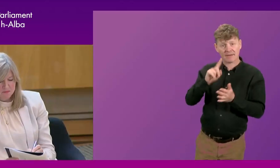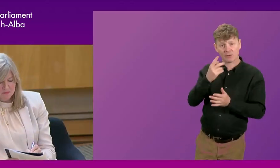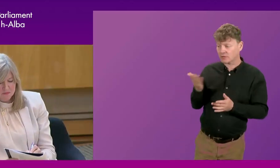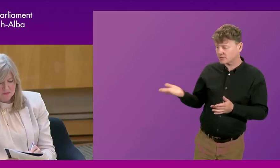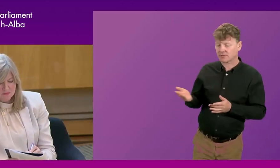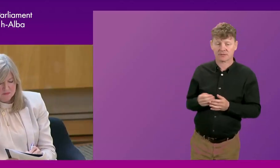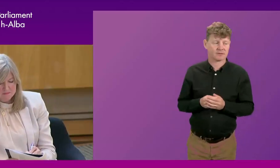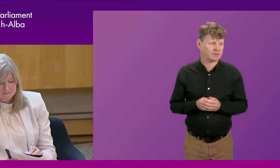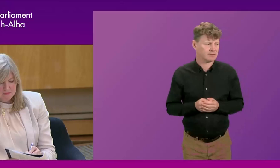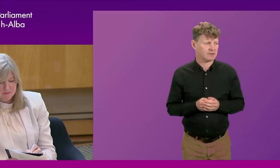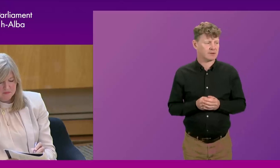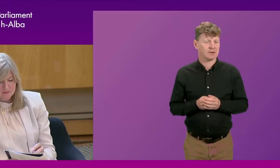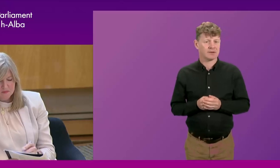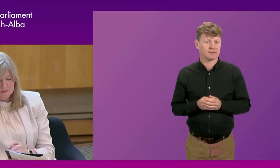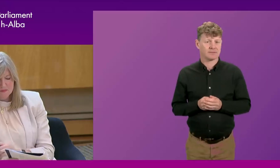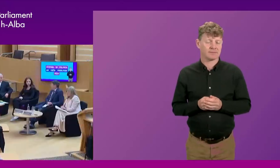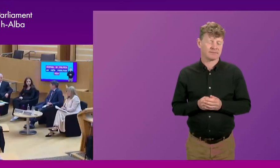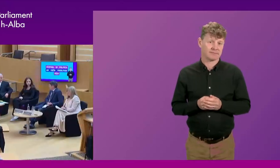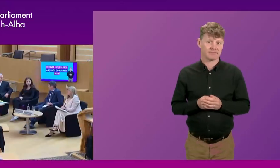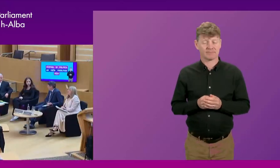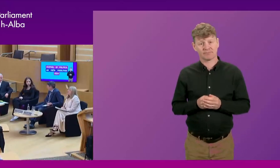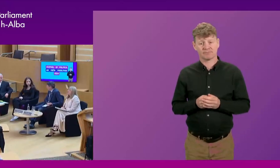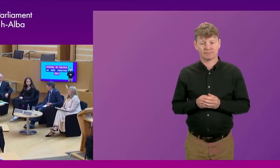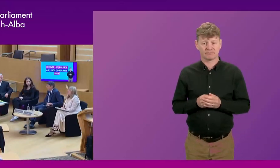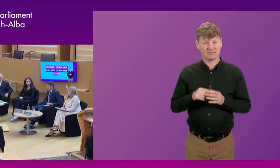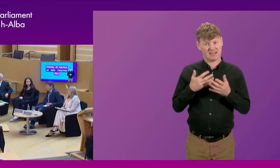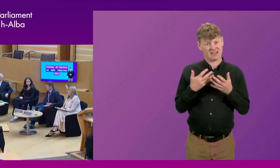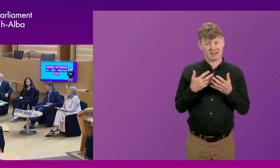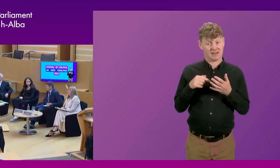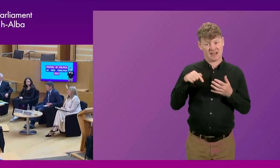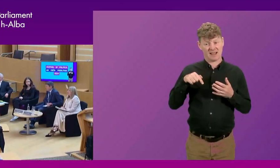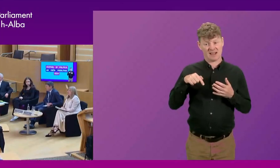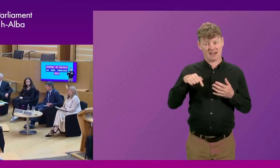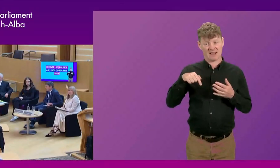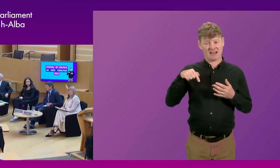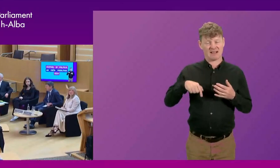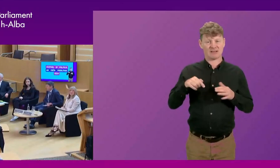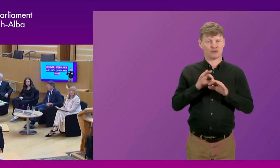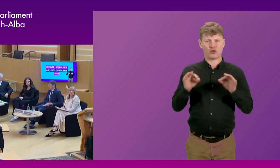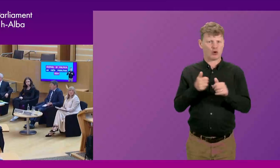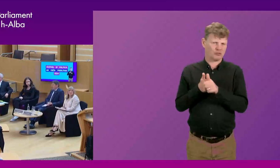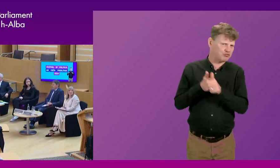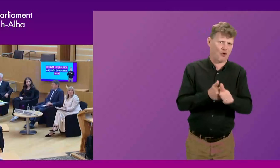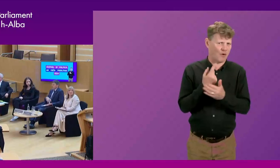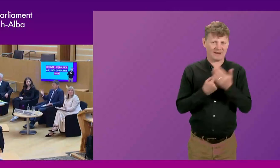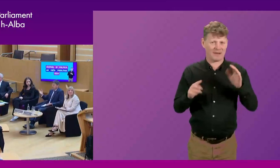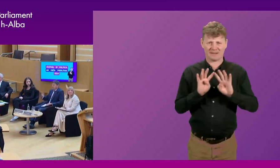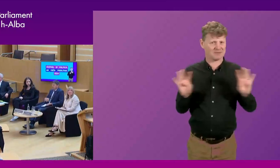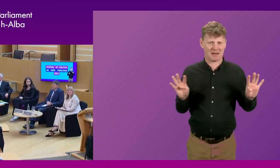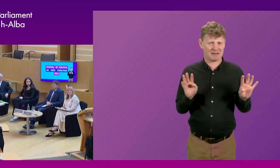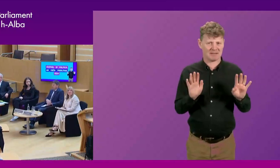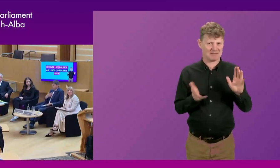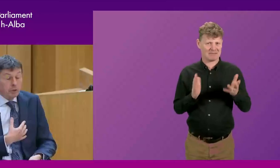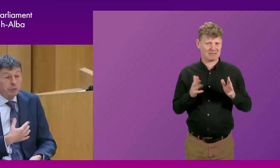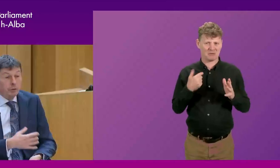I think, I'm just thinking across, you've not got a very pro-independence panel here, I'm afraid. And so I'm just making